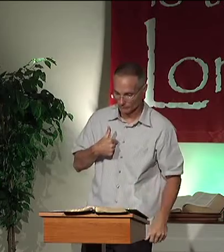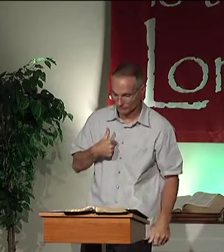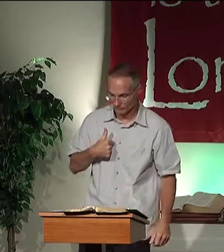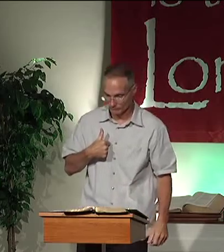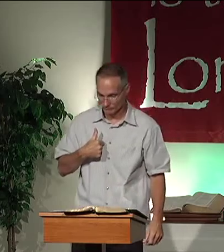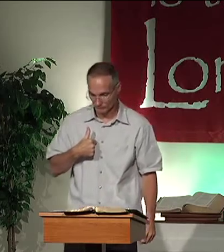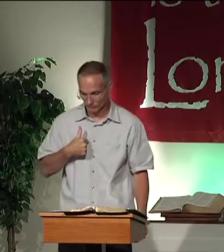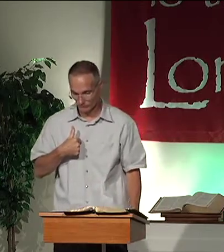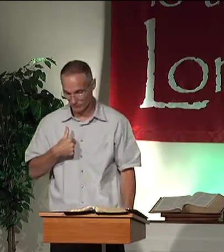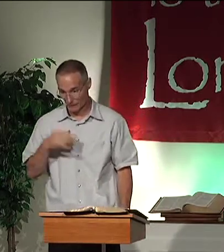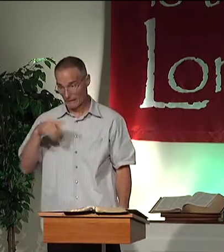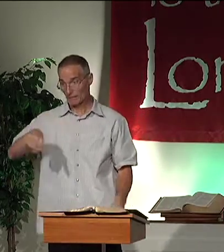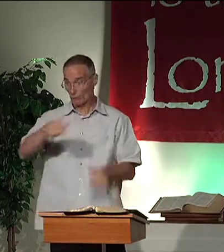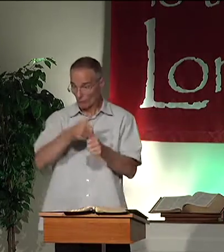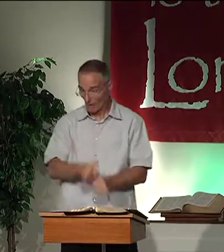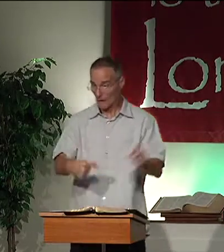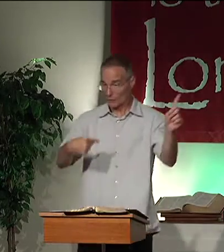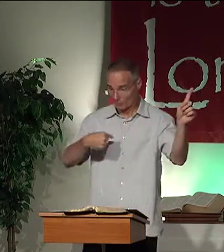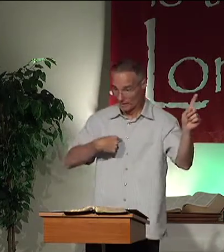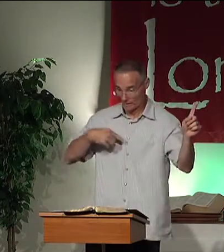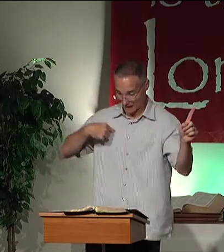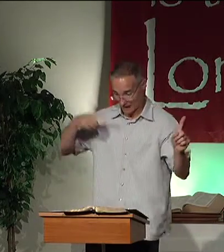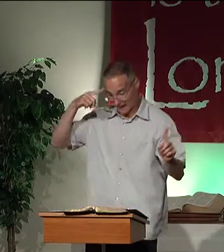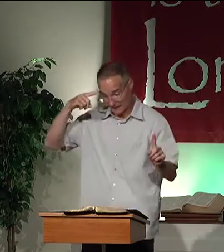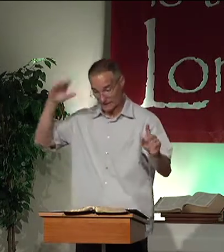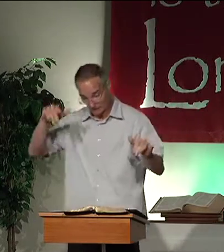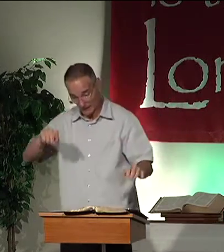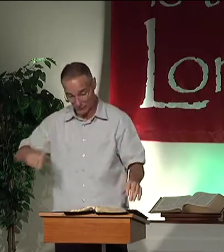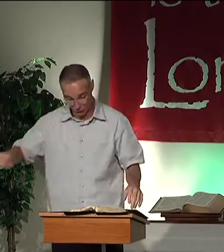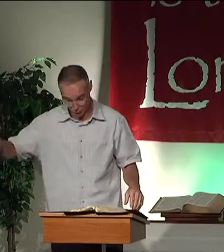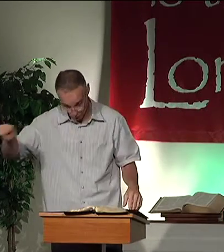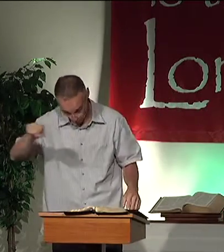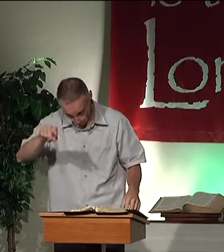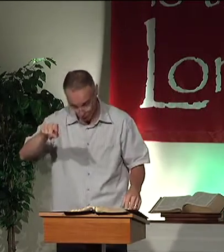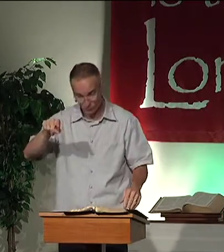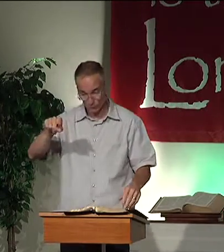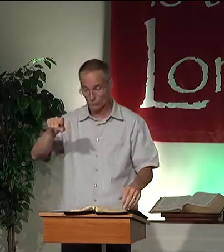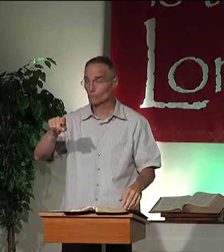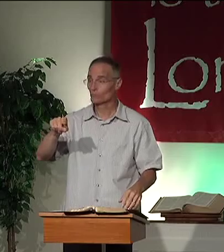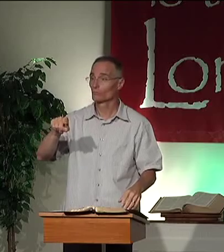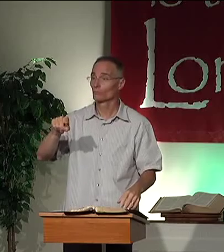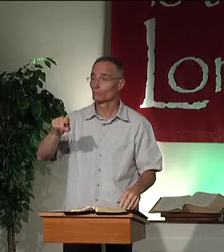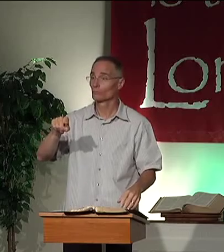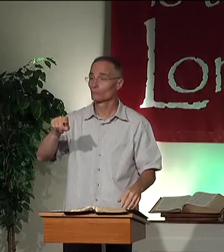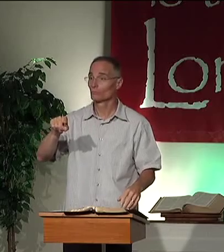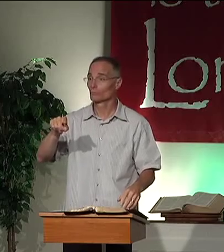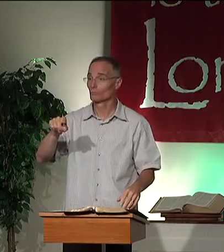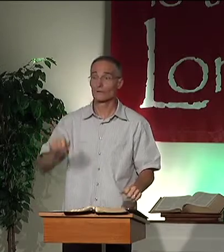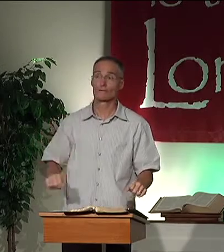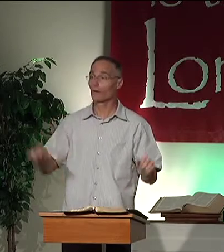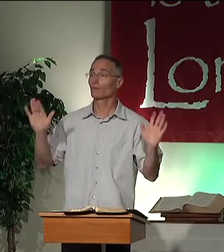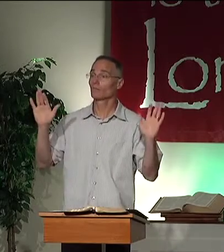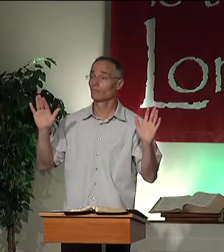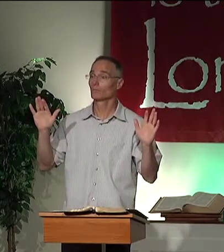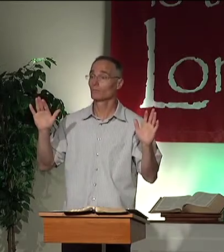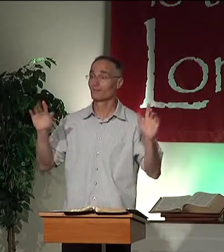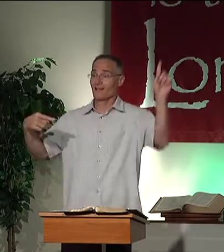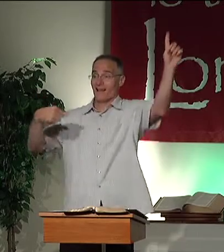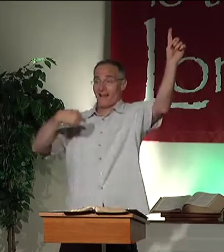Follow me. If you follow me, then I expect you to give